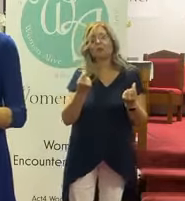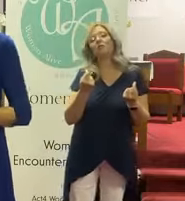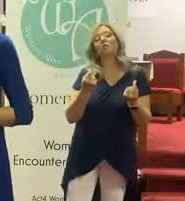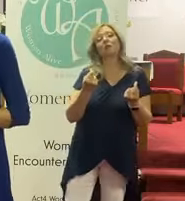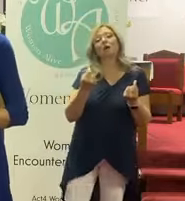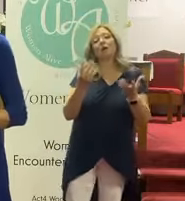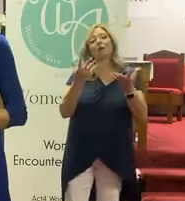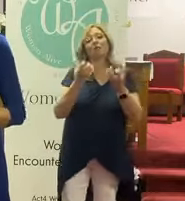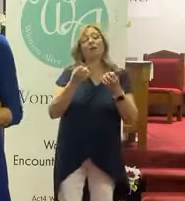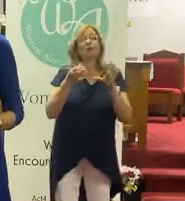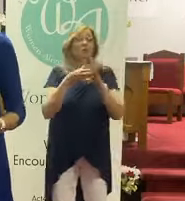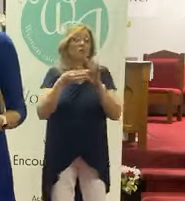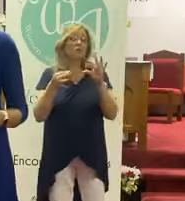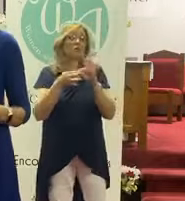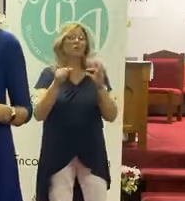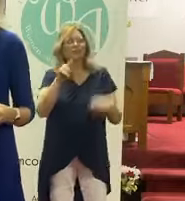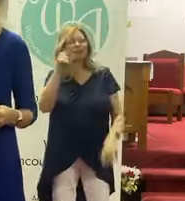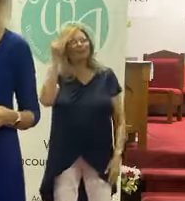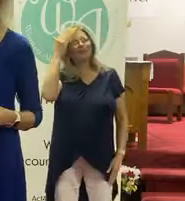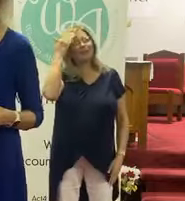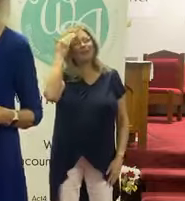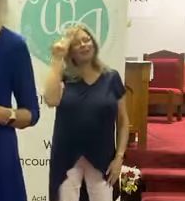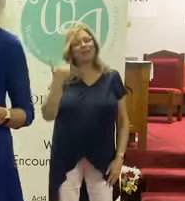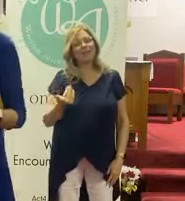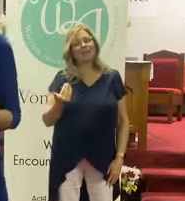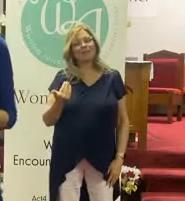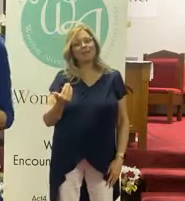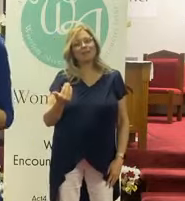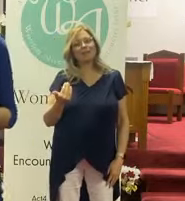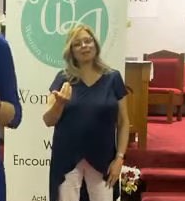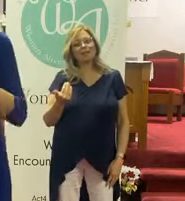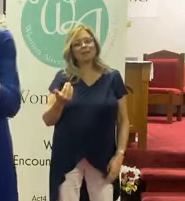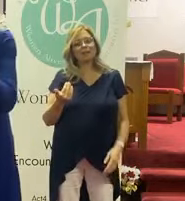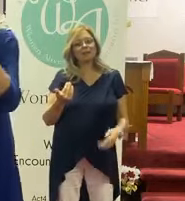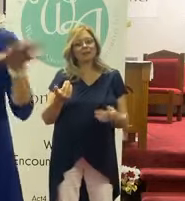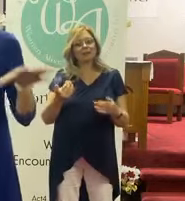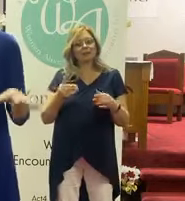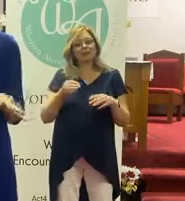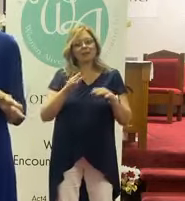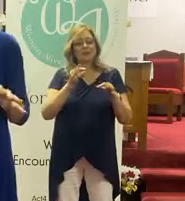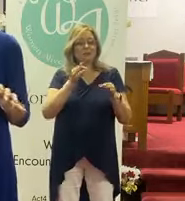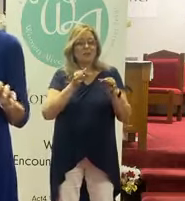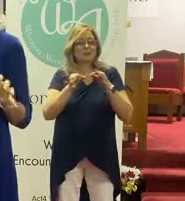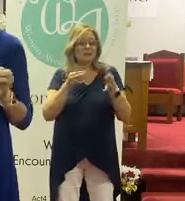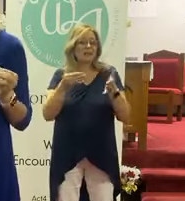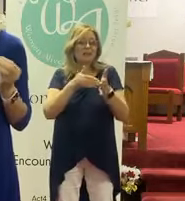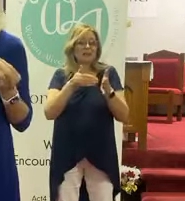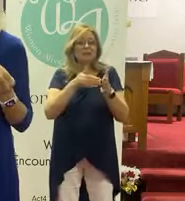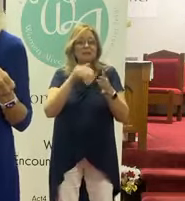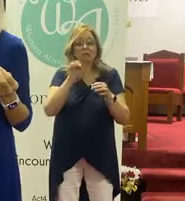So I want to go to a story that you're all familiar with now. And kind of lay this out in a way where we can grab it.